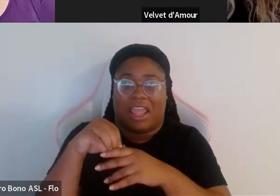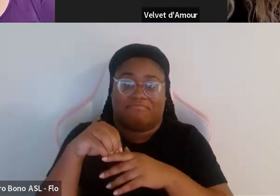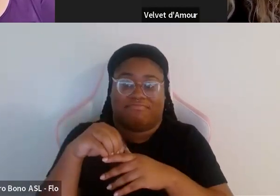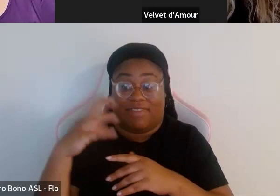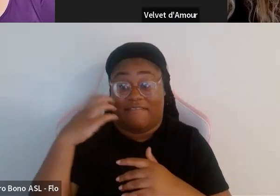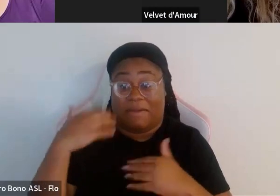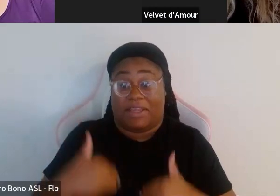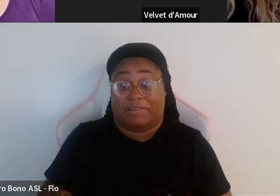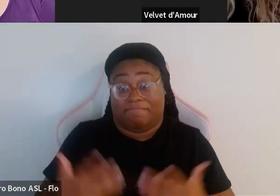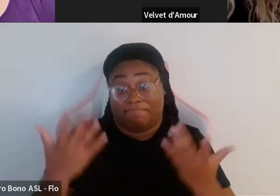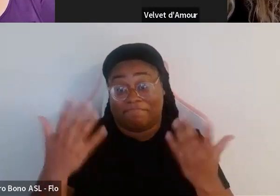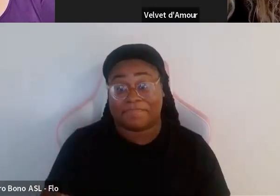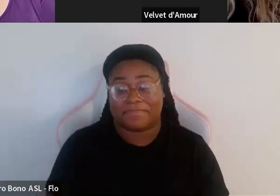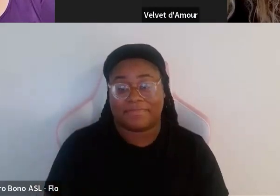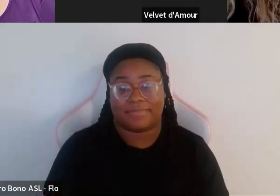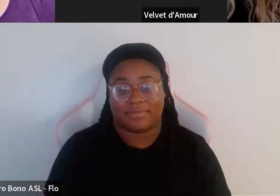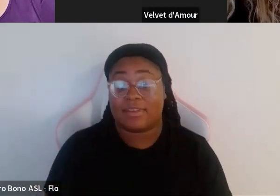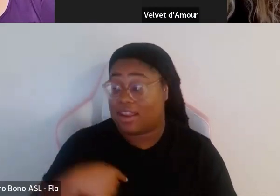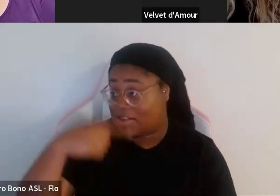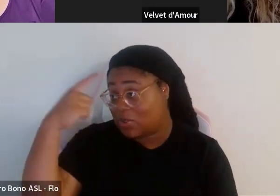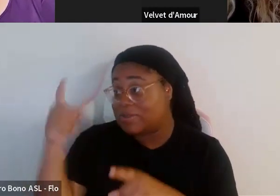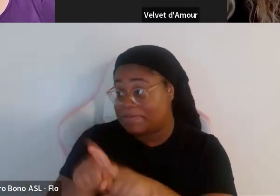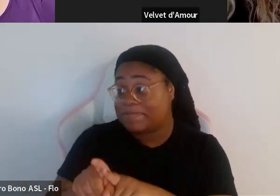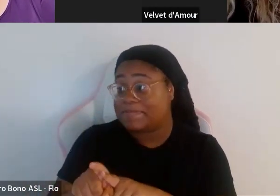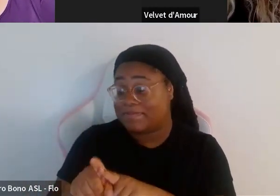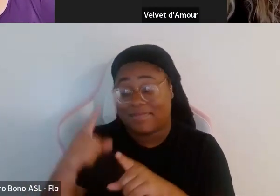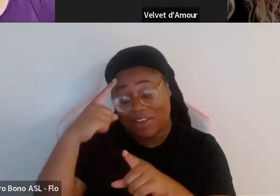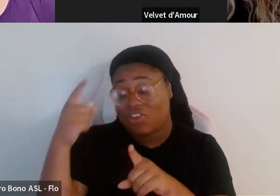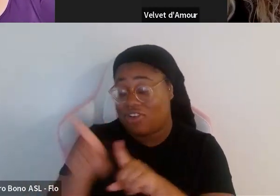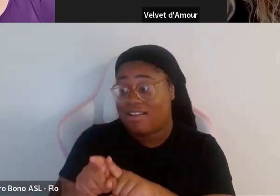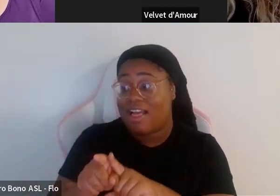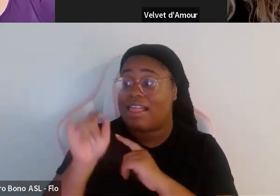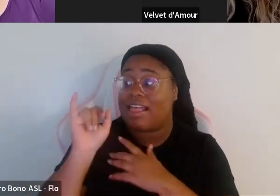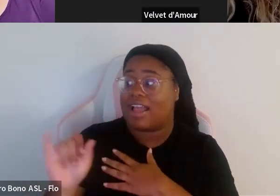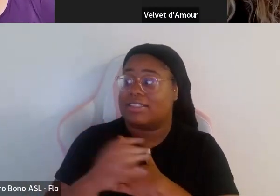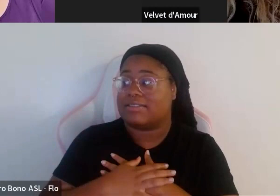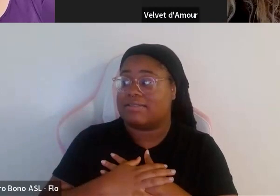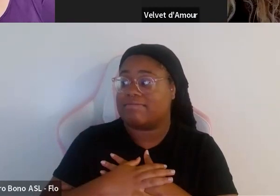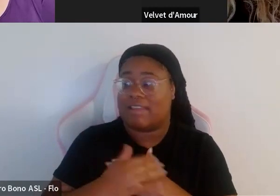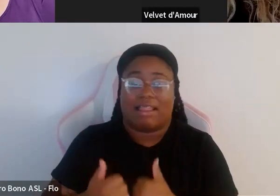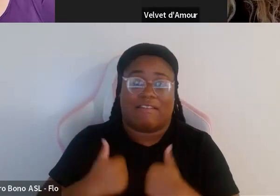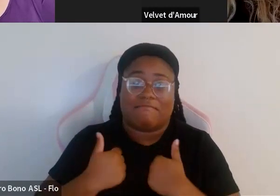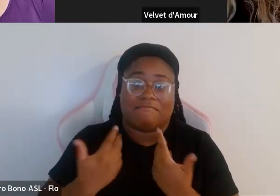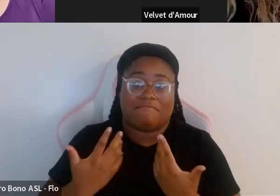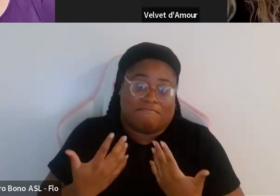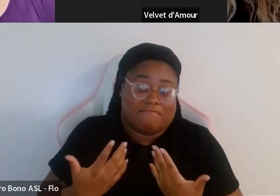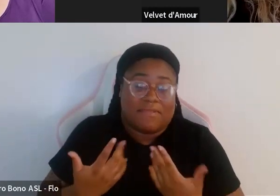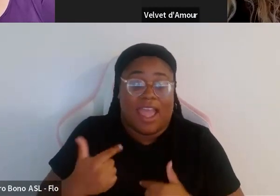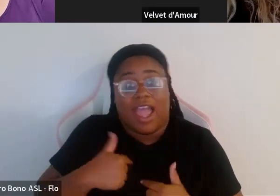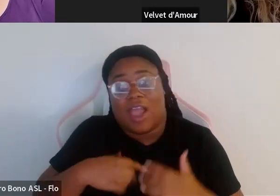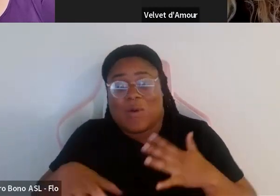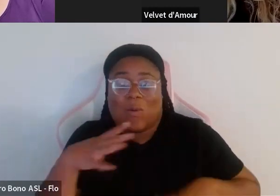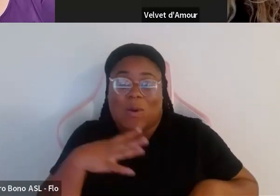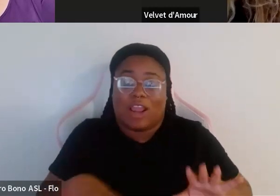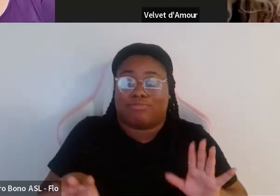i agree that's that's how i um live my life too i wear like